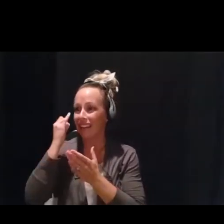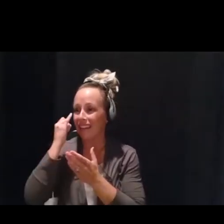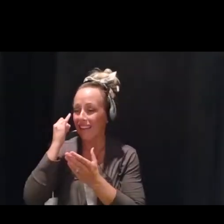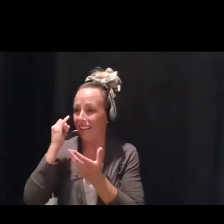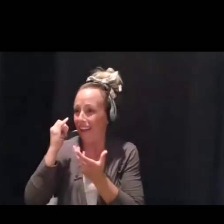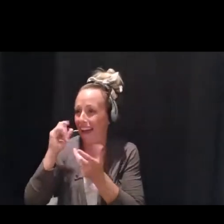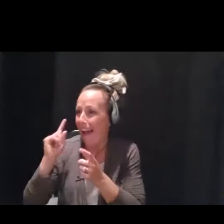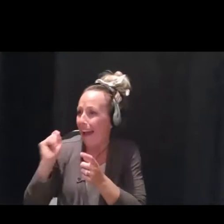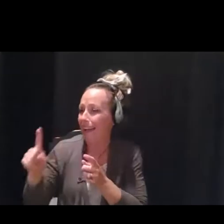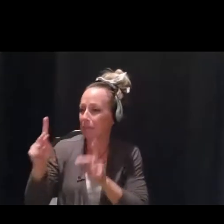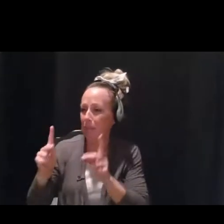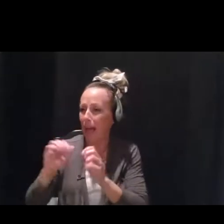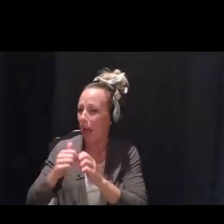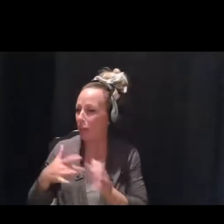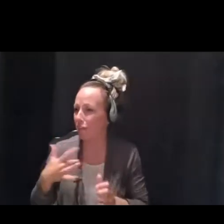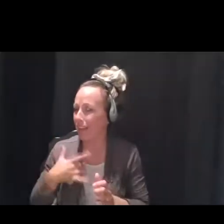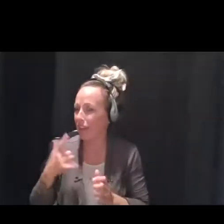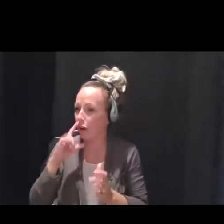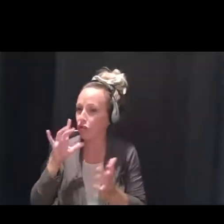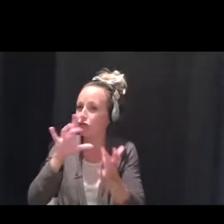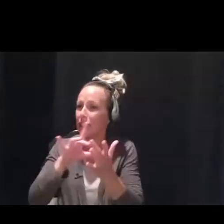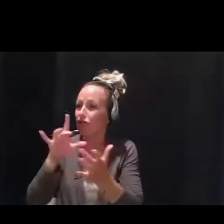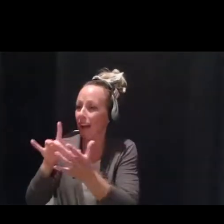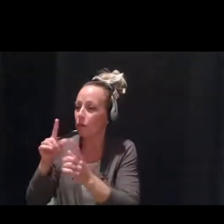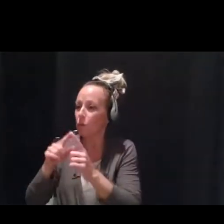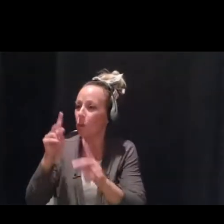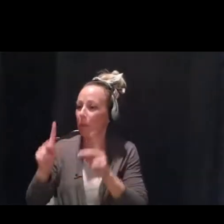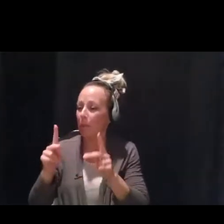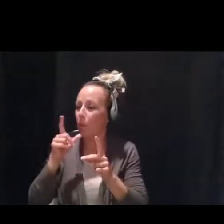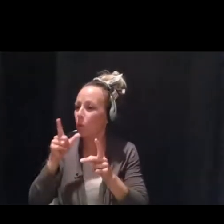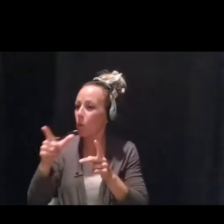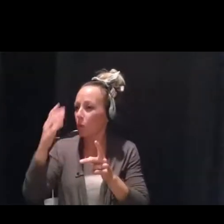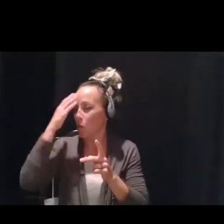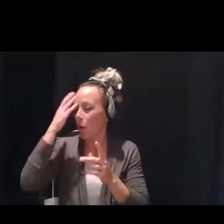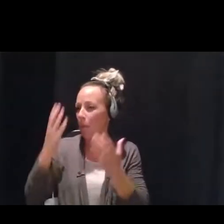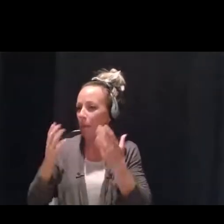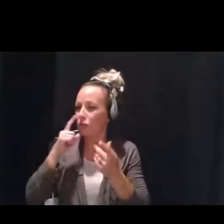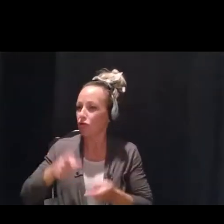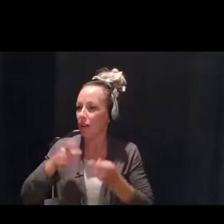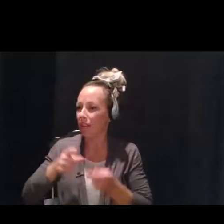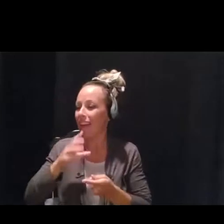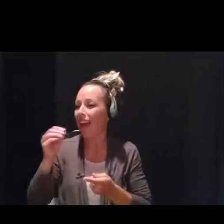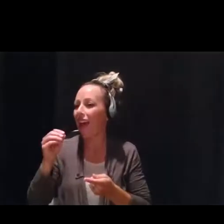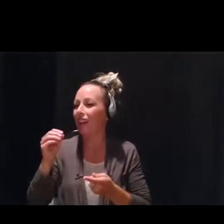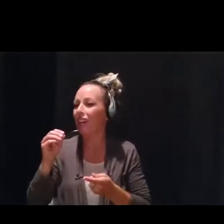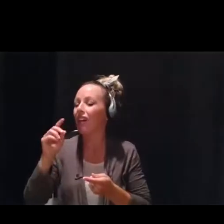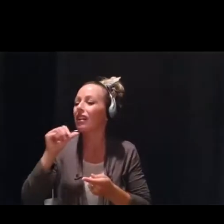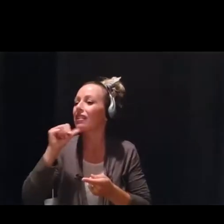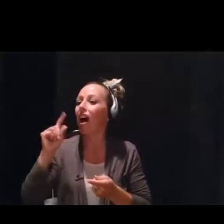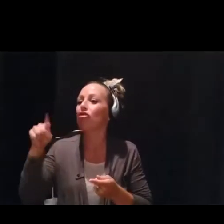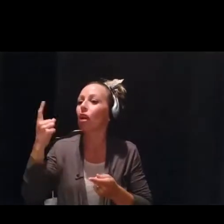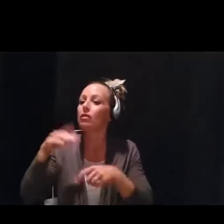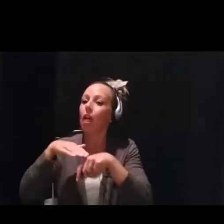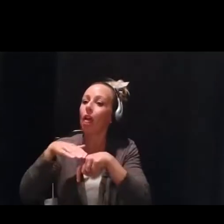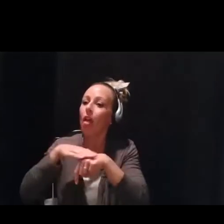they're feeling, reaching out to those that you have the ability to reach out to, and ask more than the surface level, how are you?